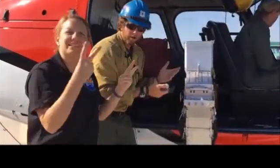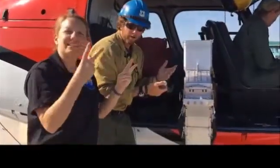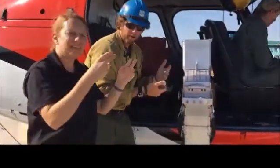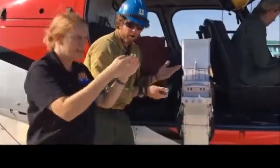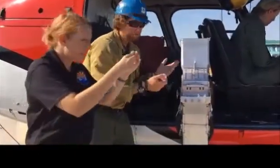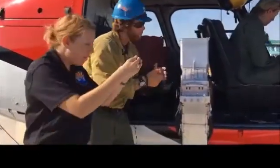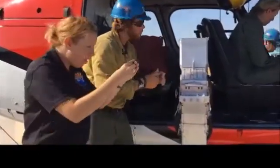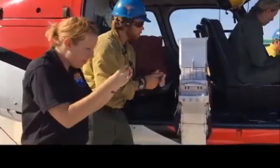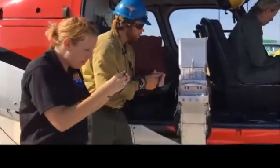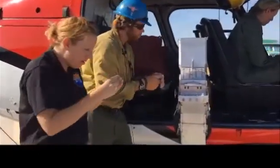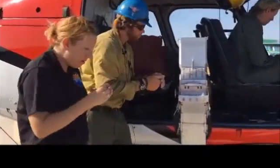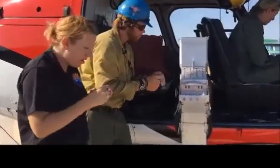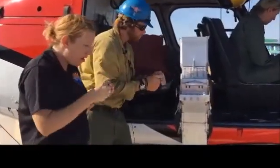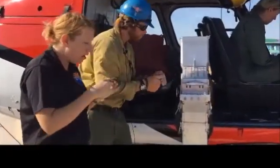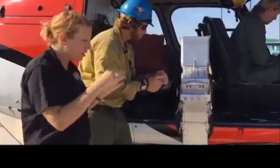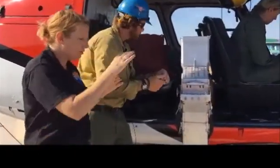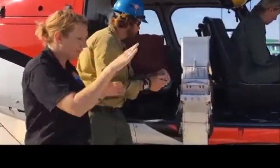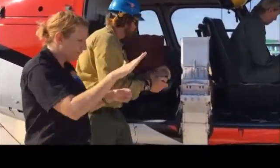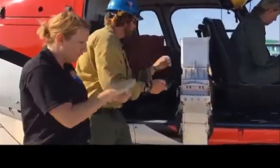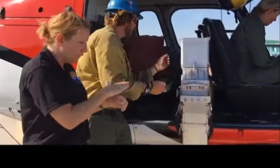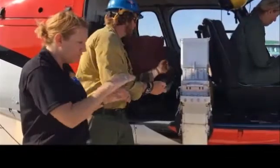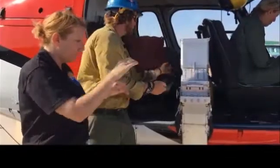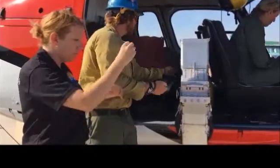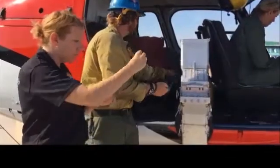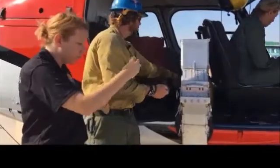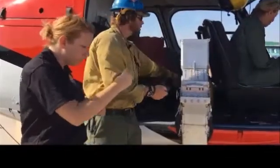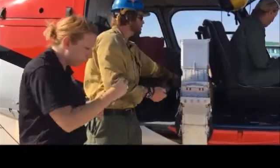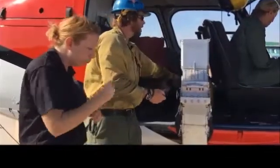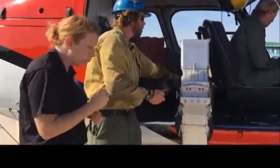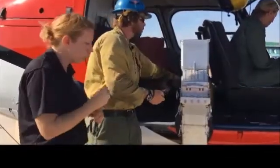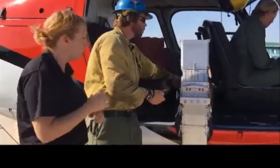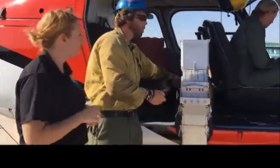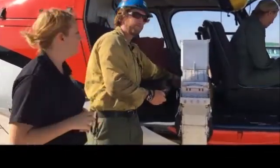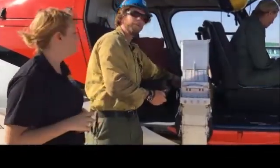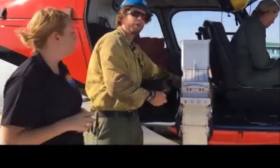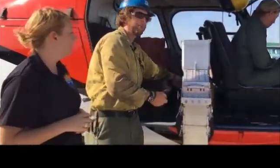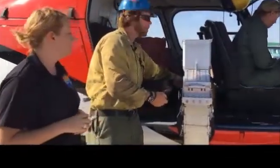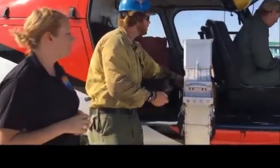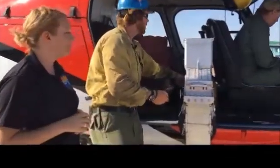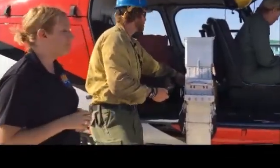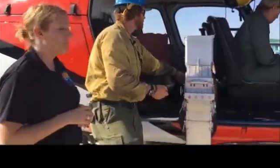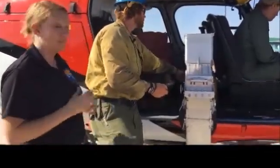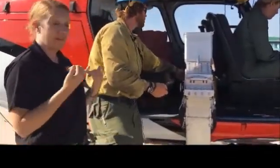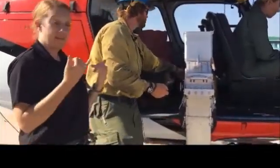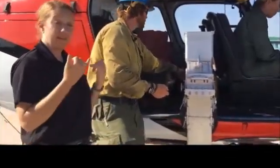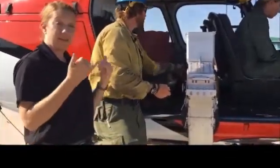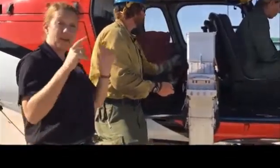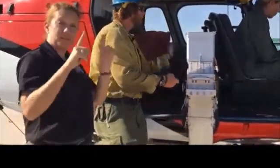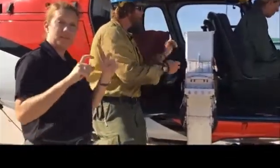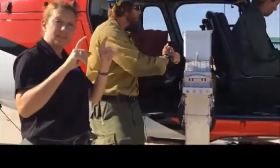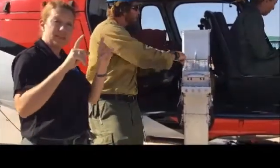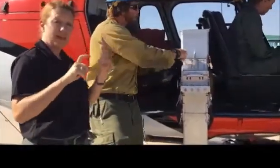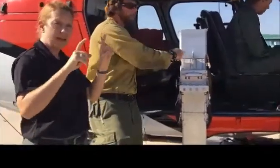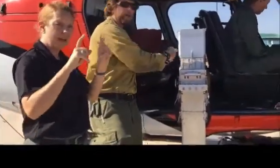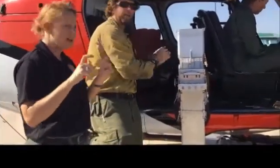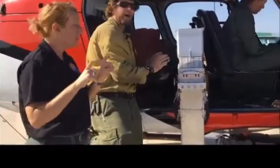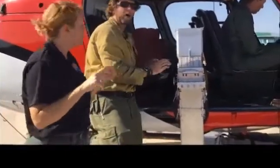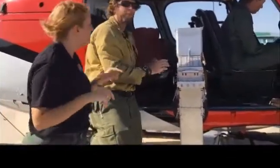full. The last thing to check when we are doing our bench test is to make sure that the agitator inside the hopper